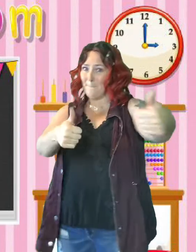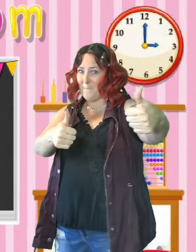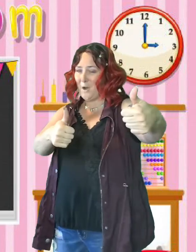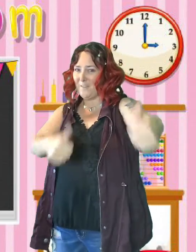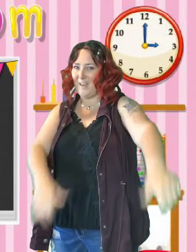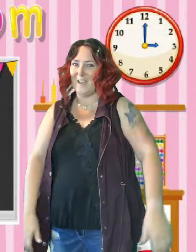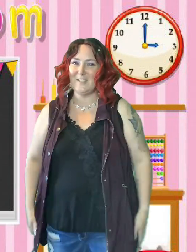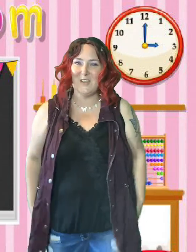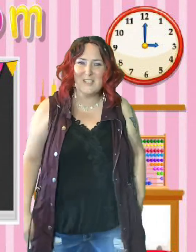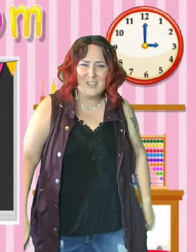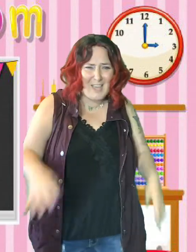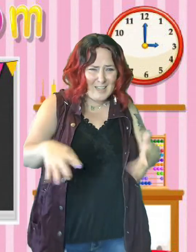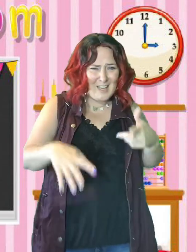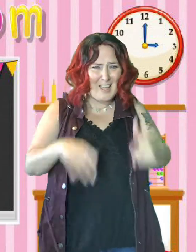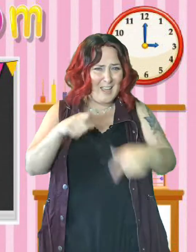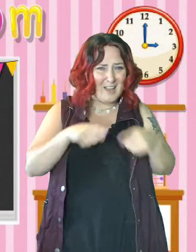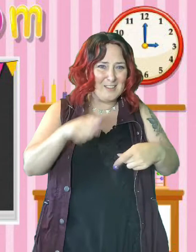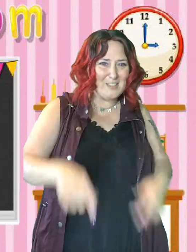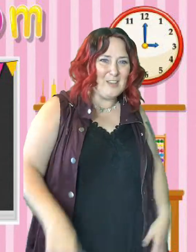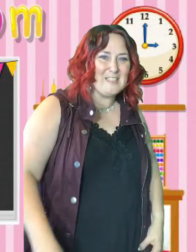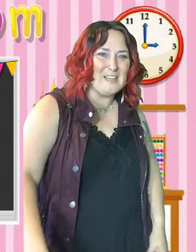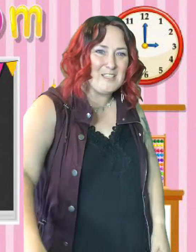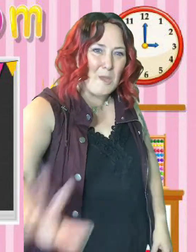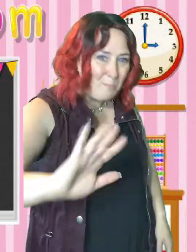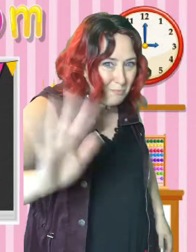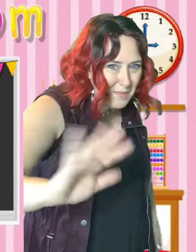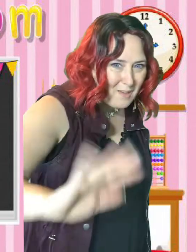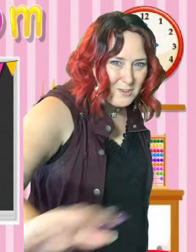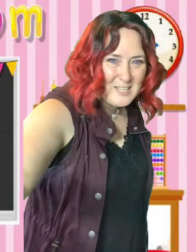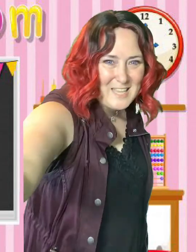Perfect. You guys are getting it. I'll see you guys next time. Have a great day.